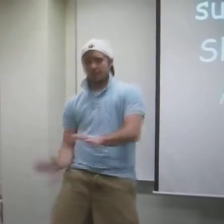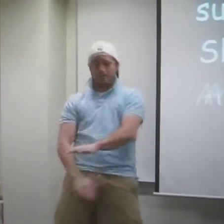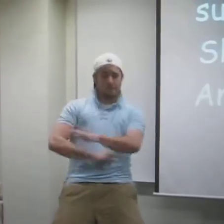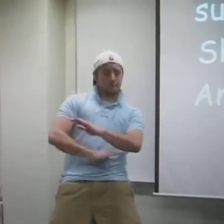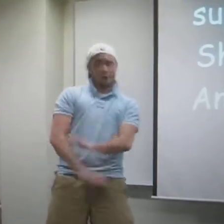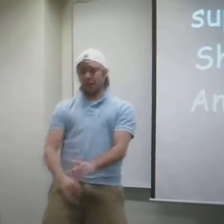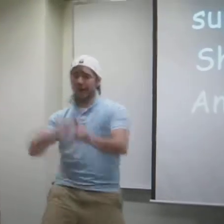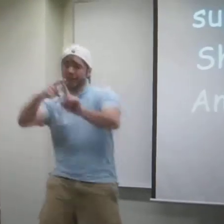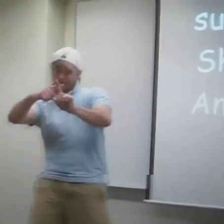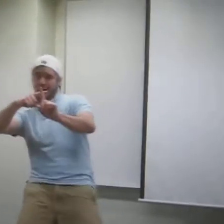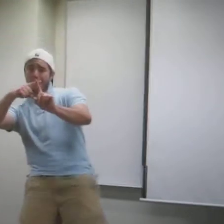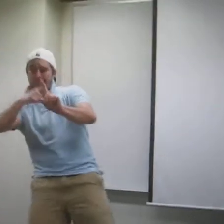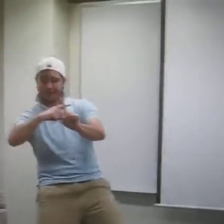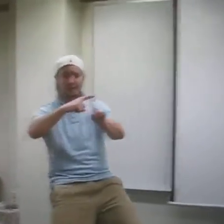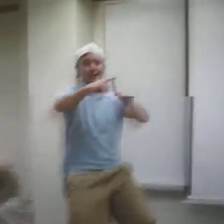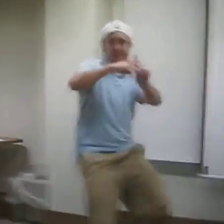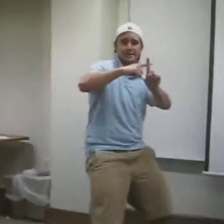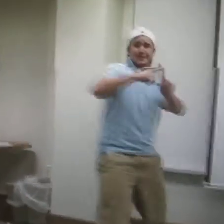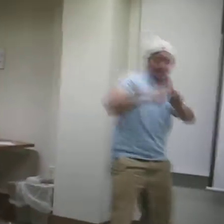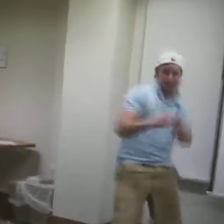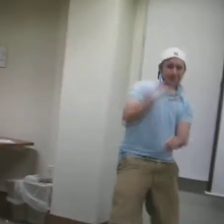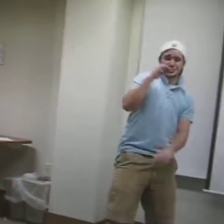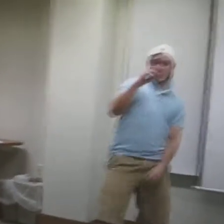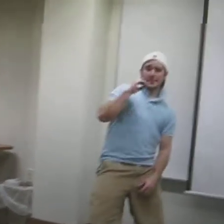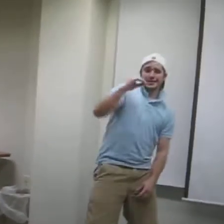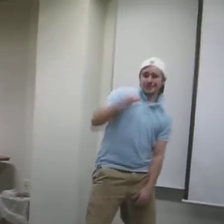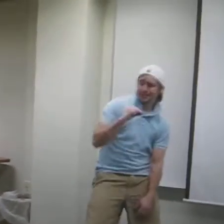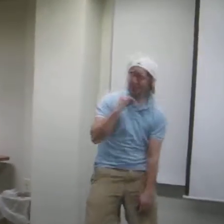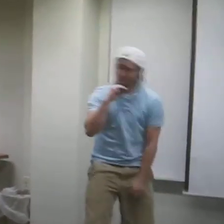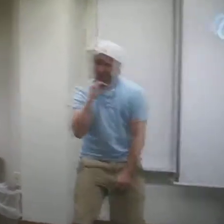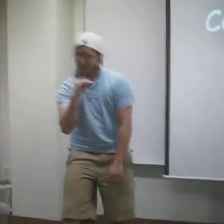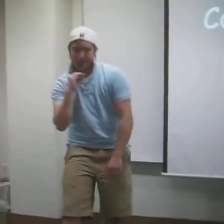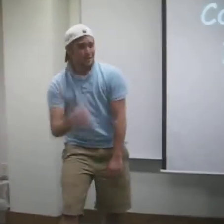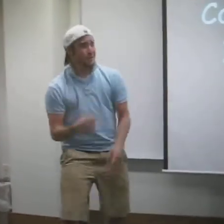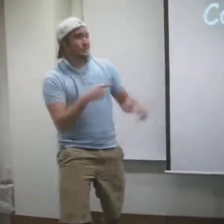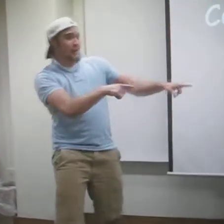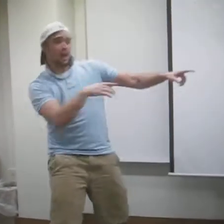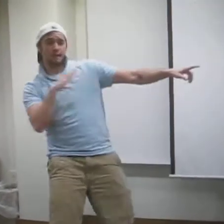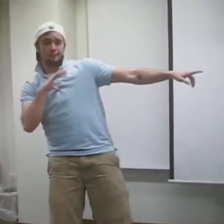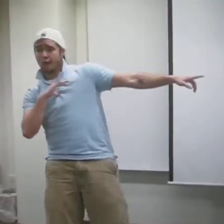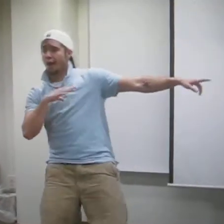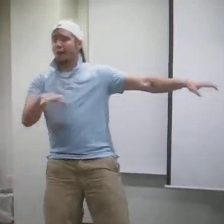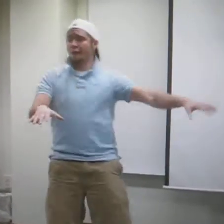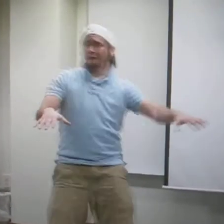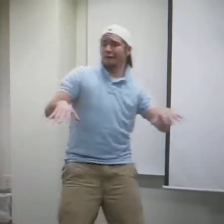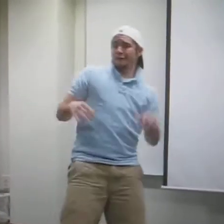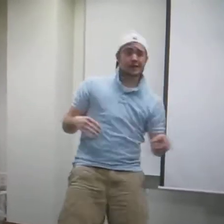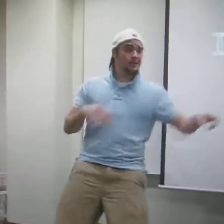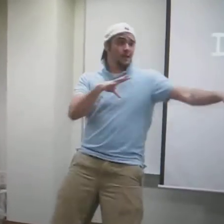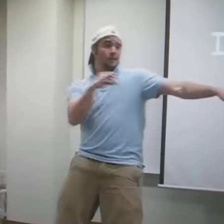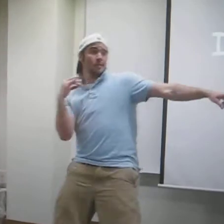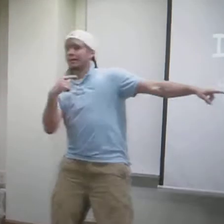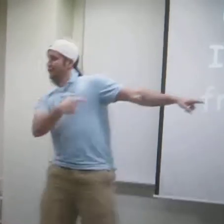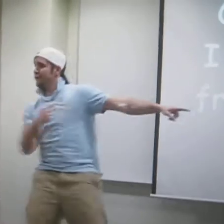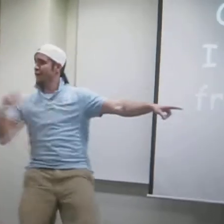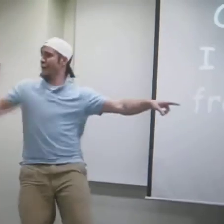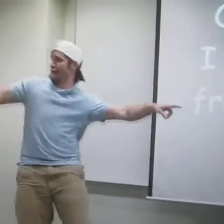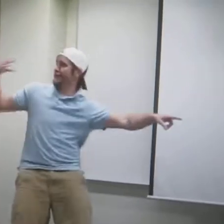and over me I don't know what your temperature This time is she's zero to me She's gone, I'm all over, freeze I got that girl from over